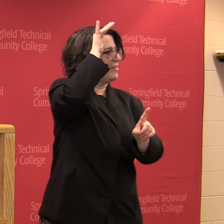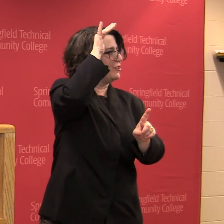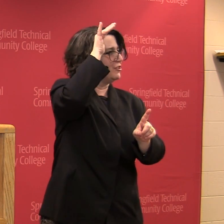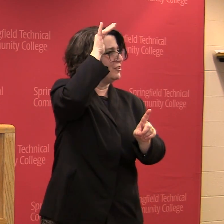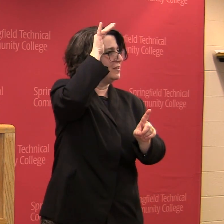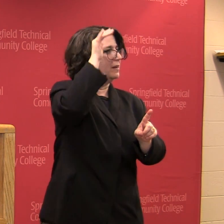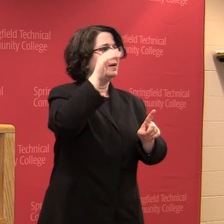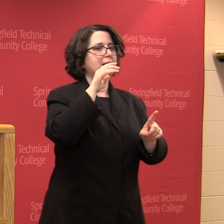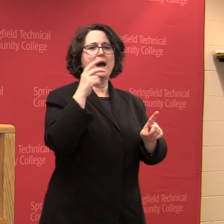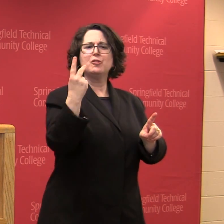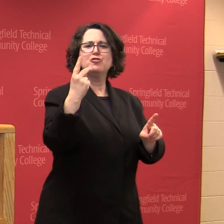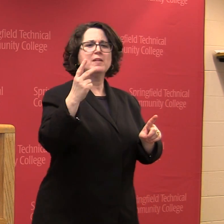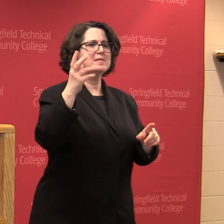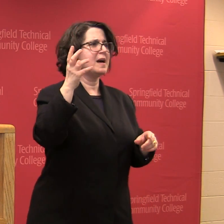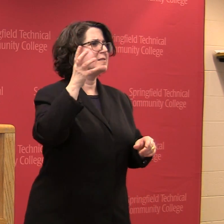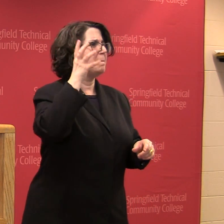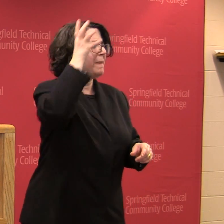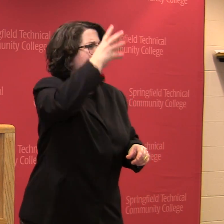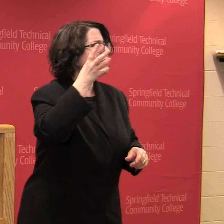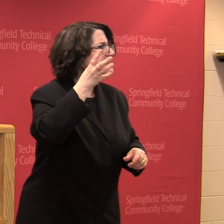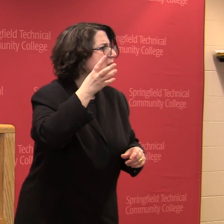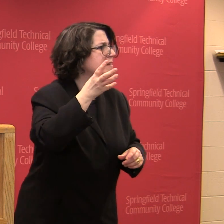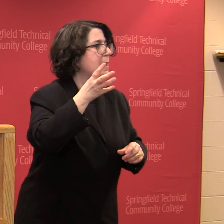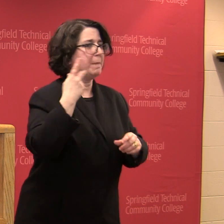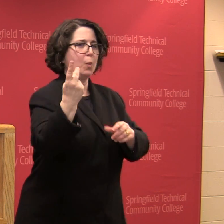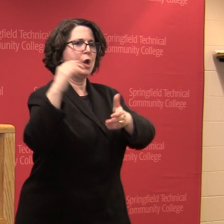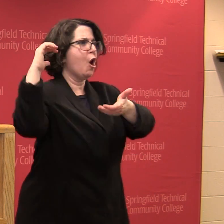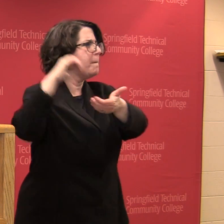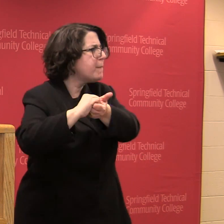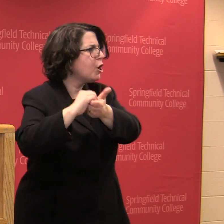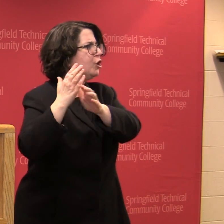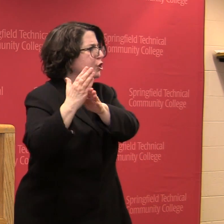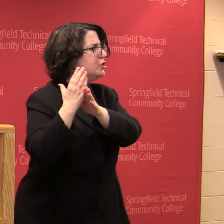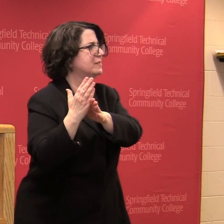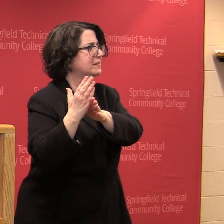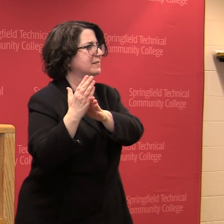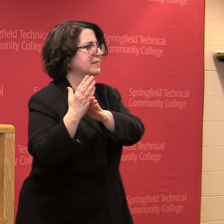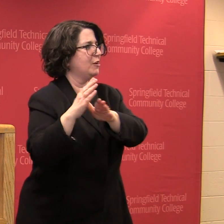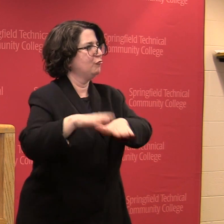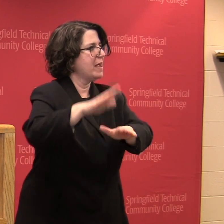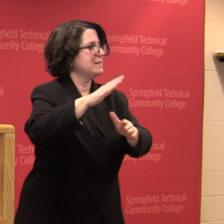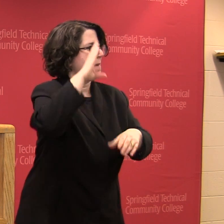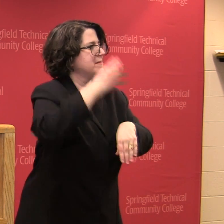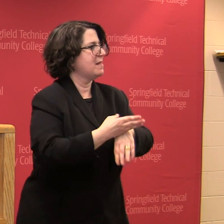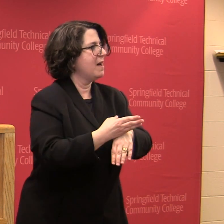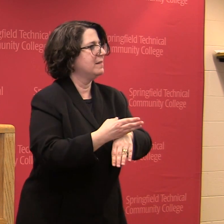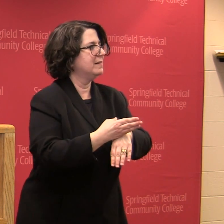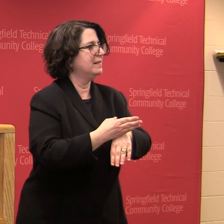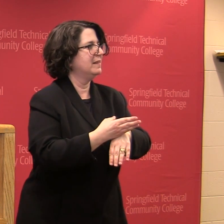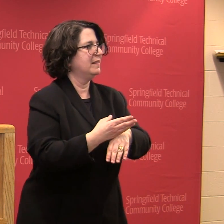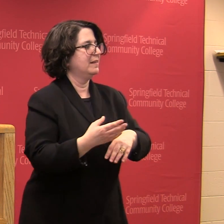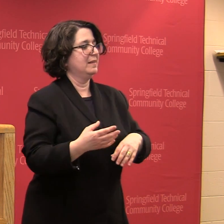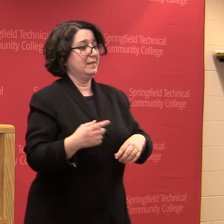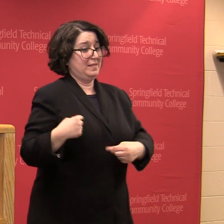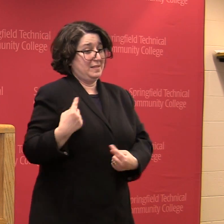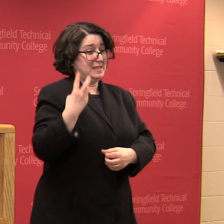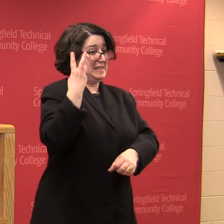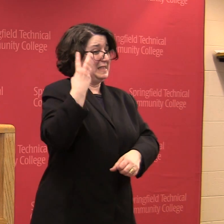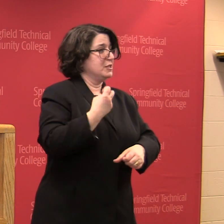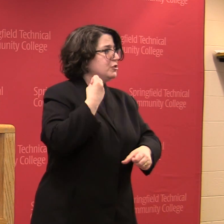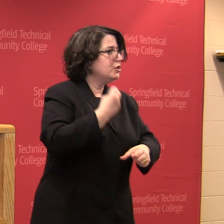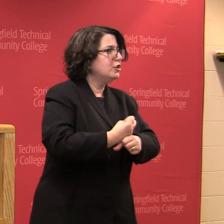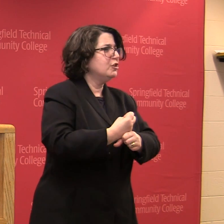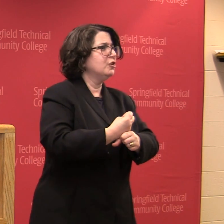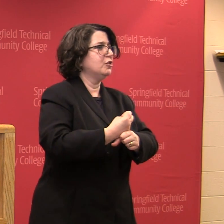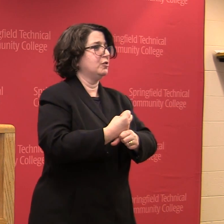just as parents, but as partners. I have learned so many things in the last six years